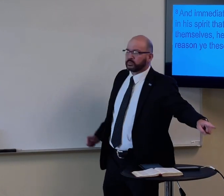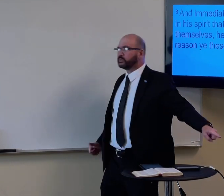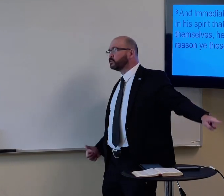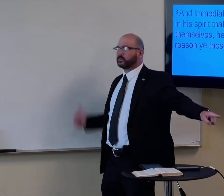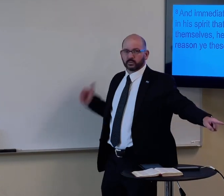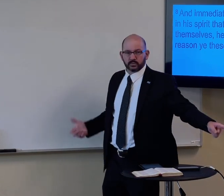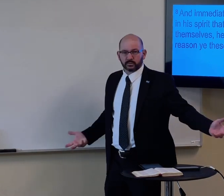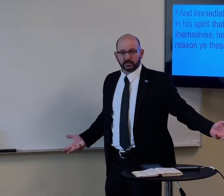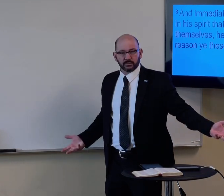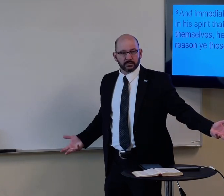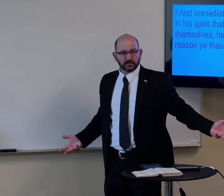still refused.